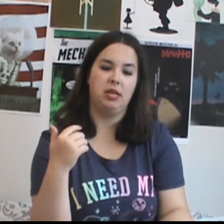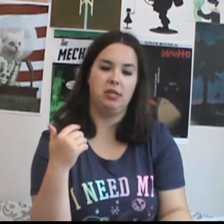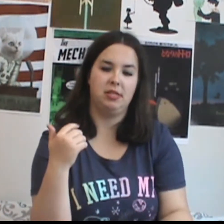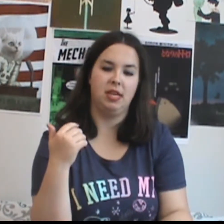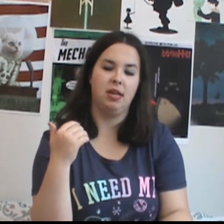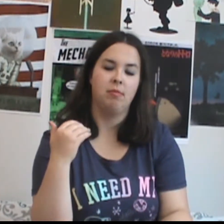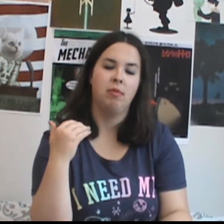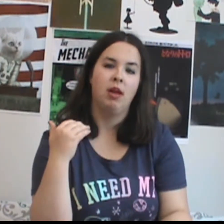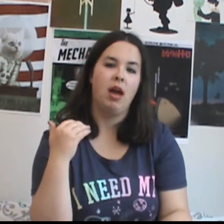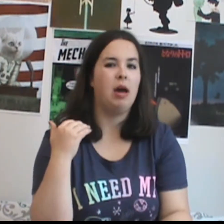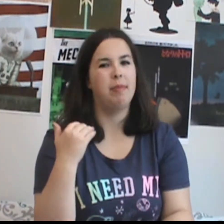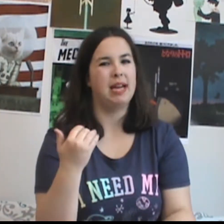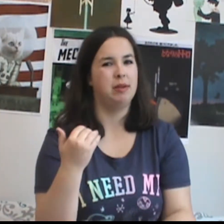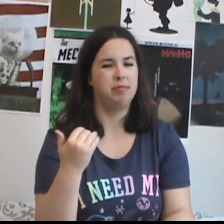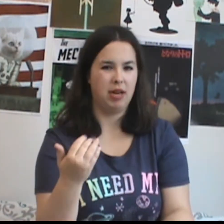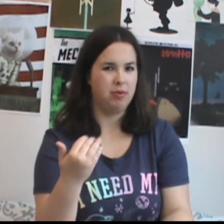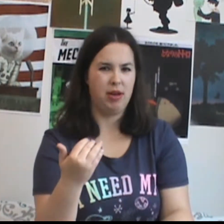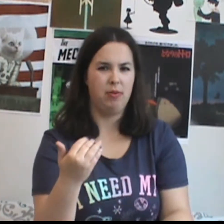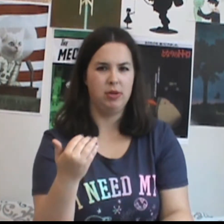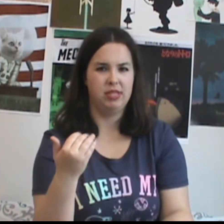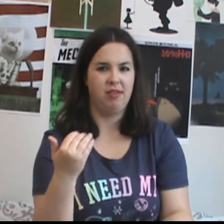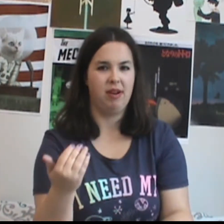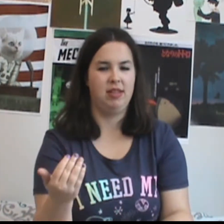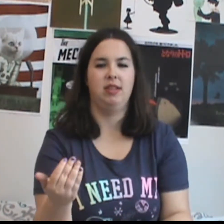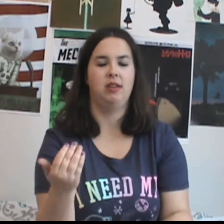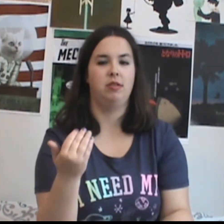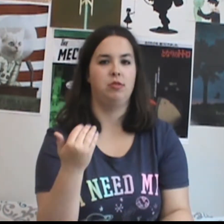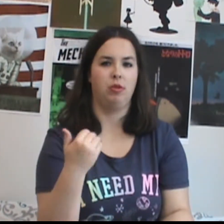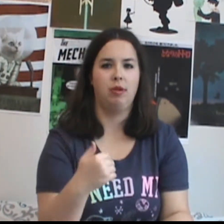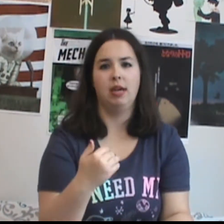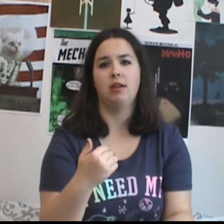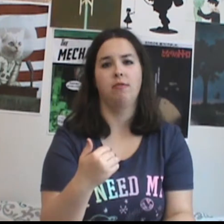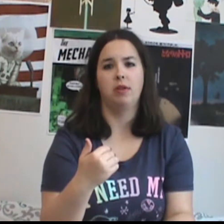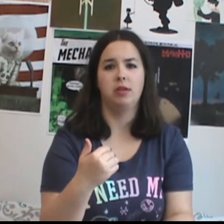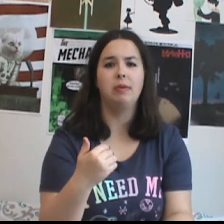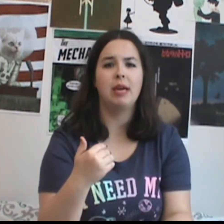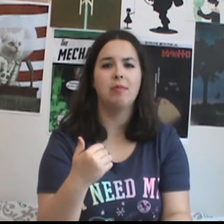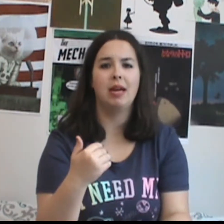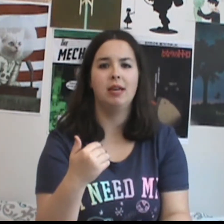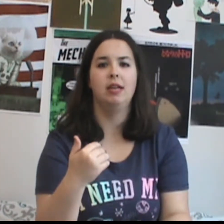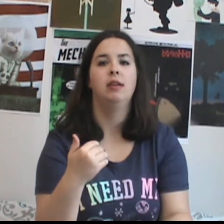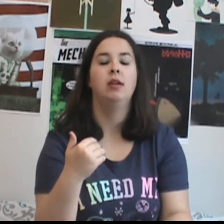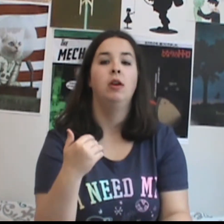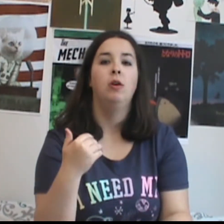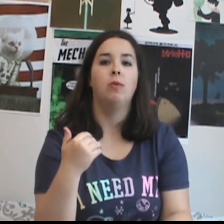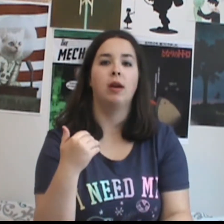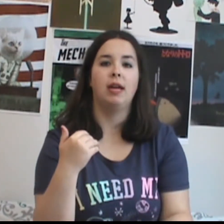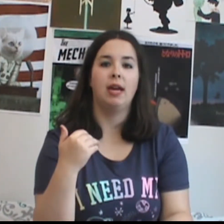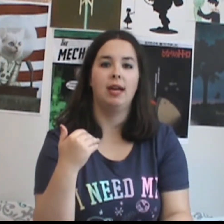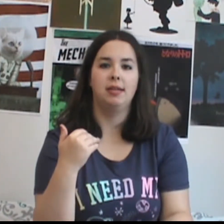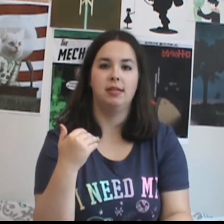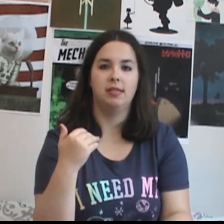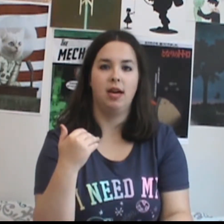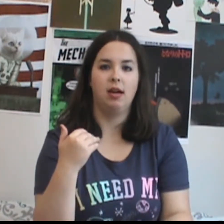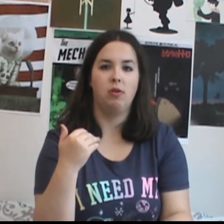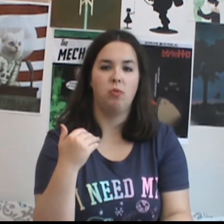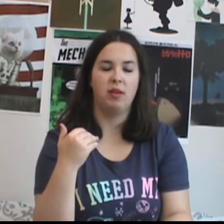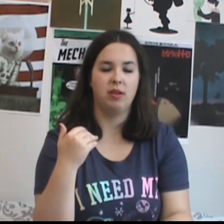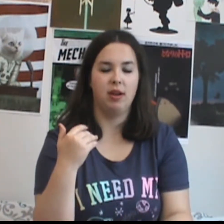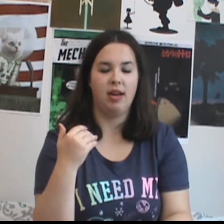to see how Magnum dealt with that once he finally did sort of get confronted with that reality. Where he had to decide whether or not